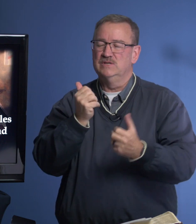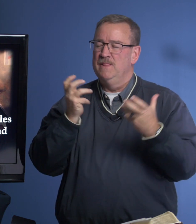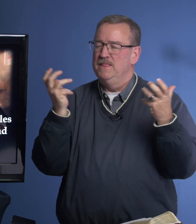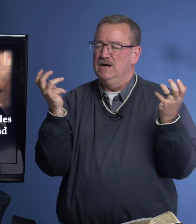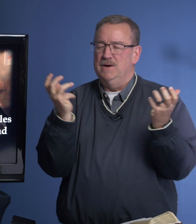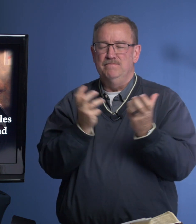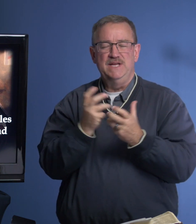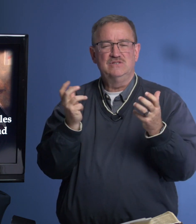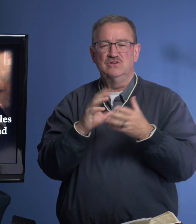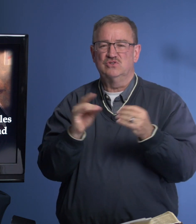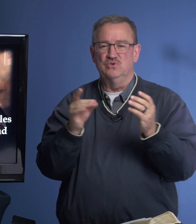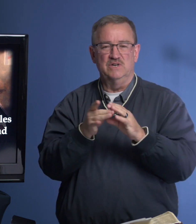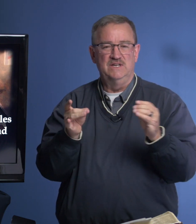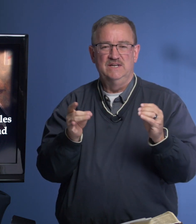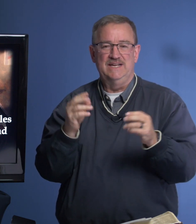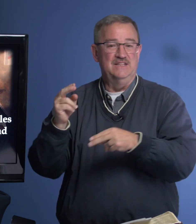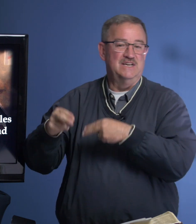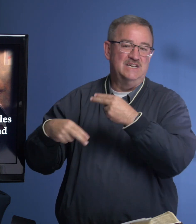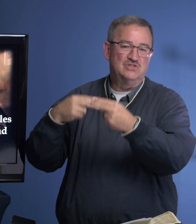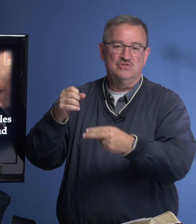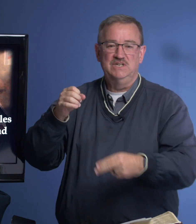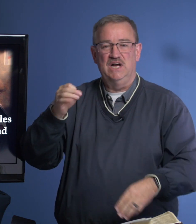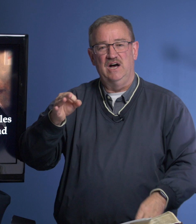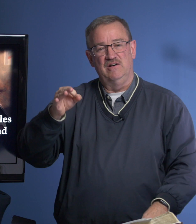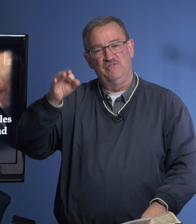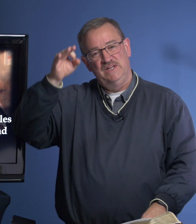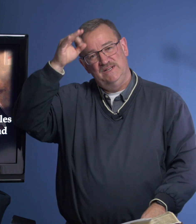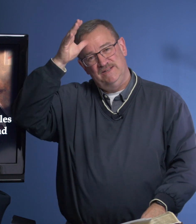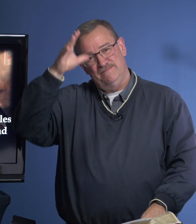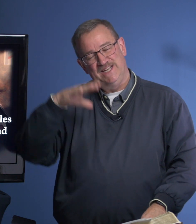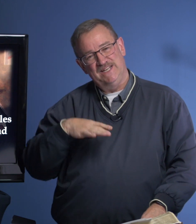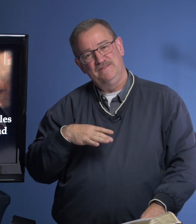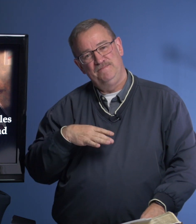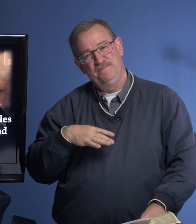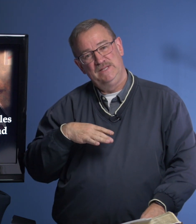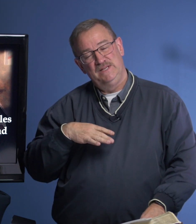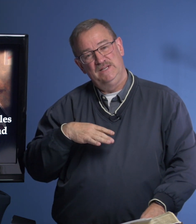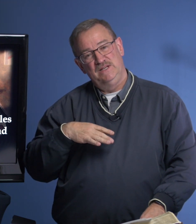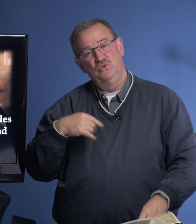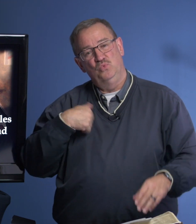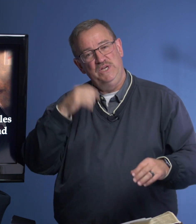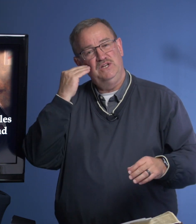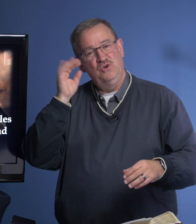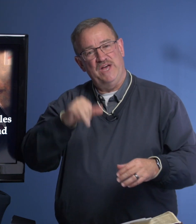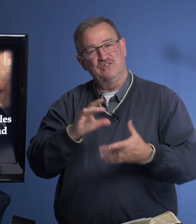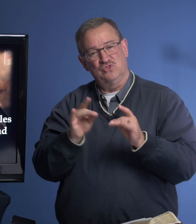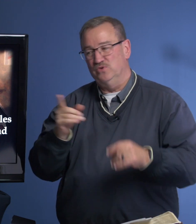amazing story in the history of man. We know that story.